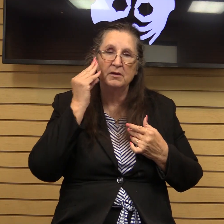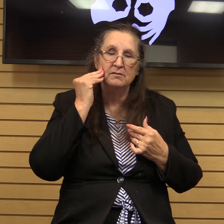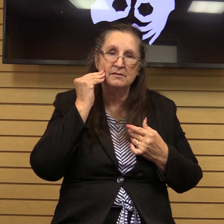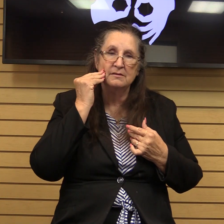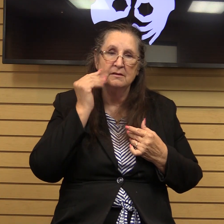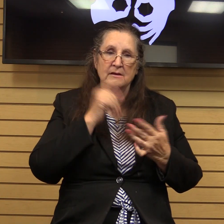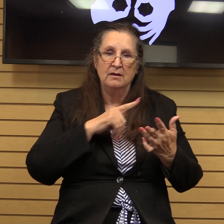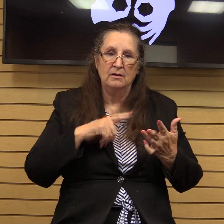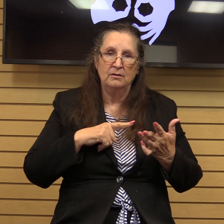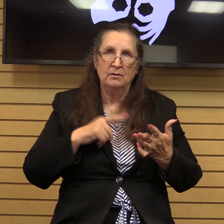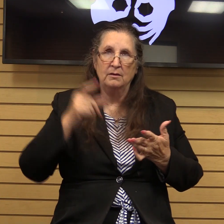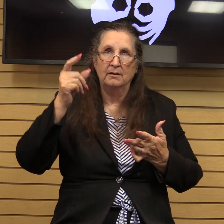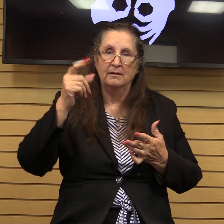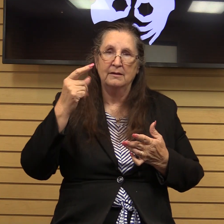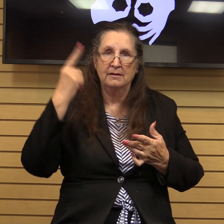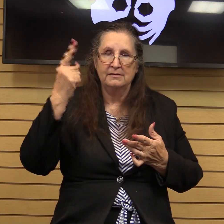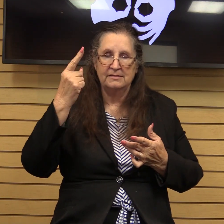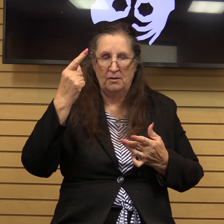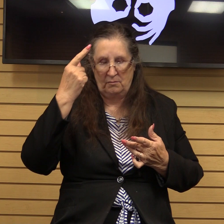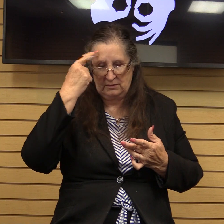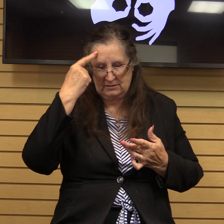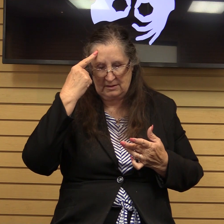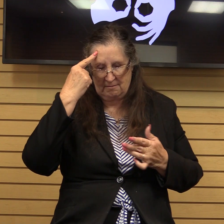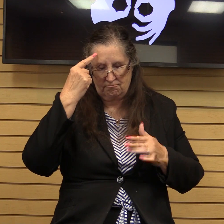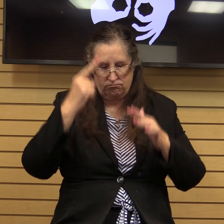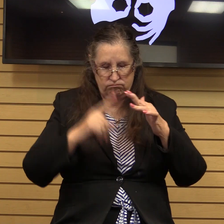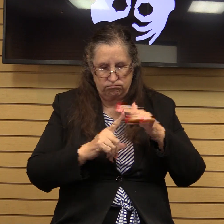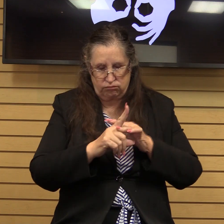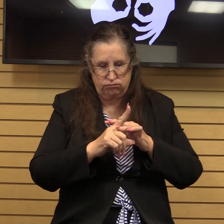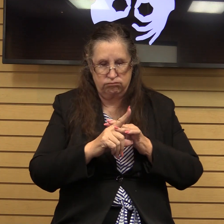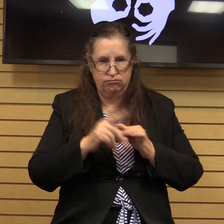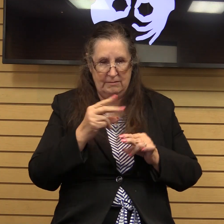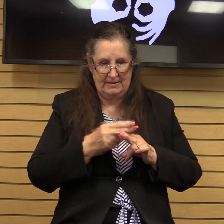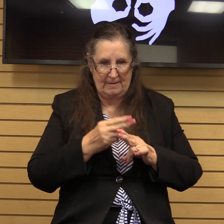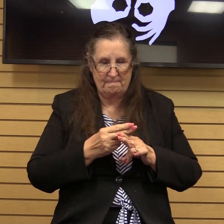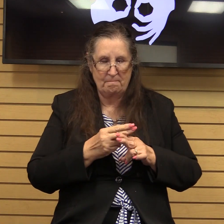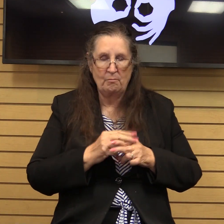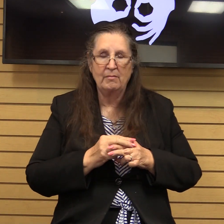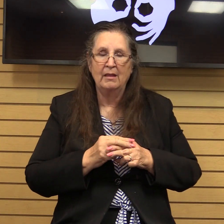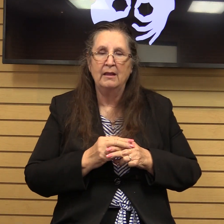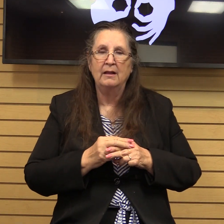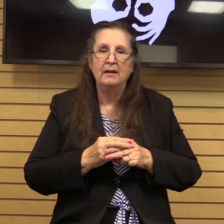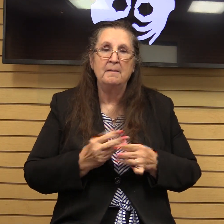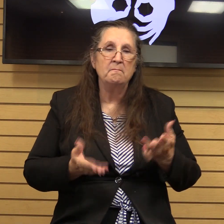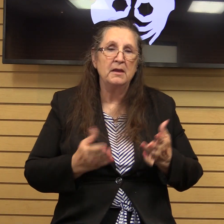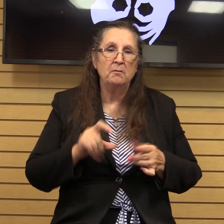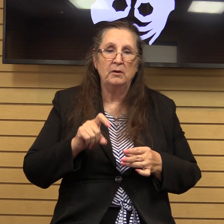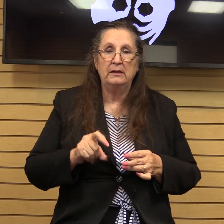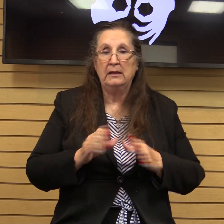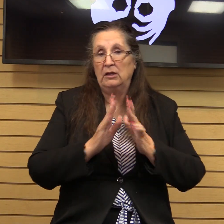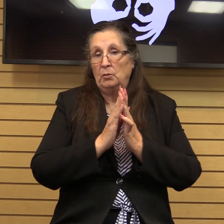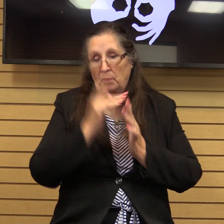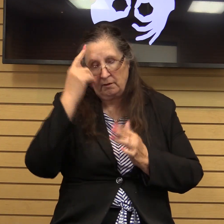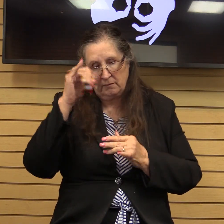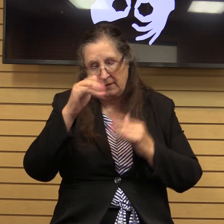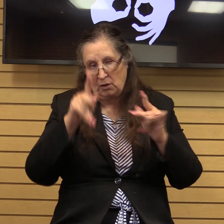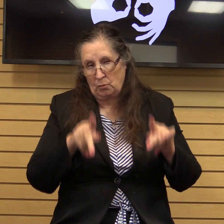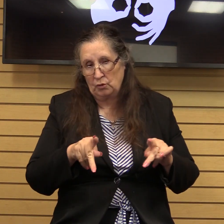the Lord dropping somebody's name into our thought processes it may be that we just need to pray for them maybe call